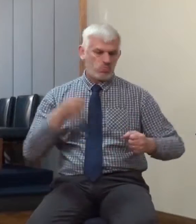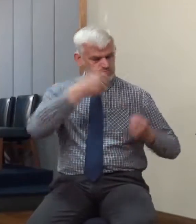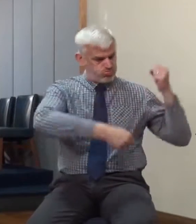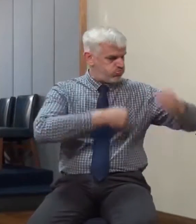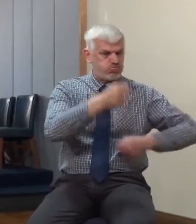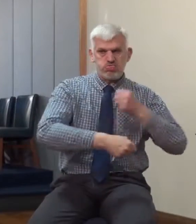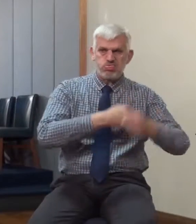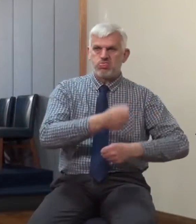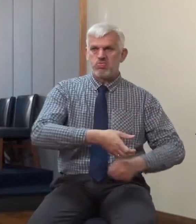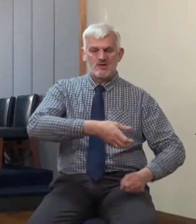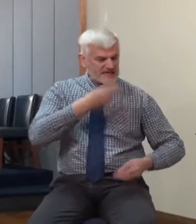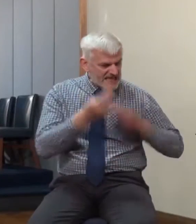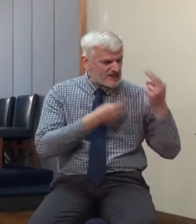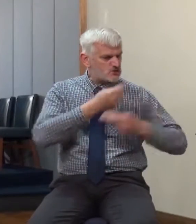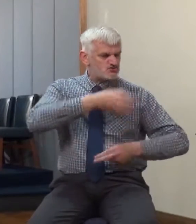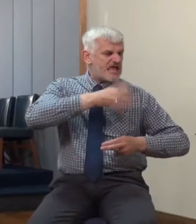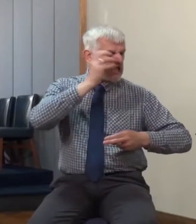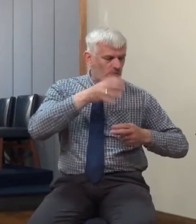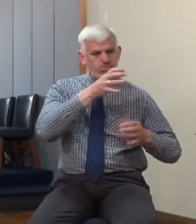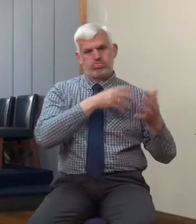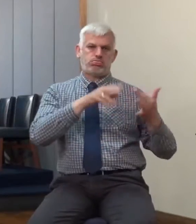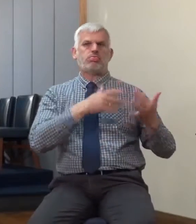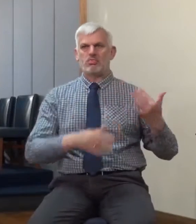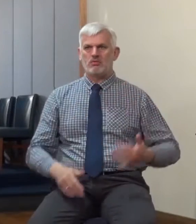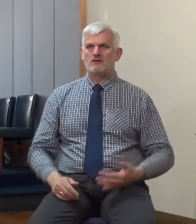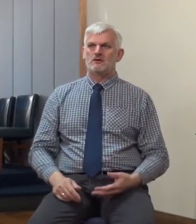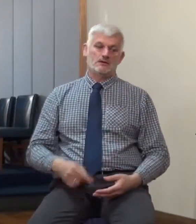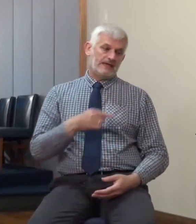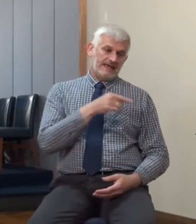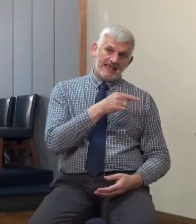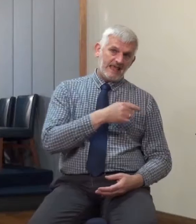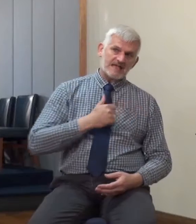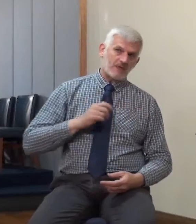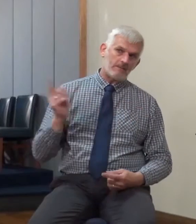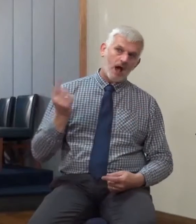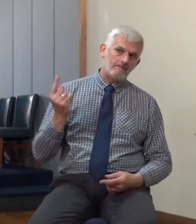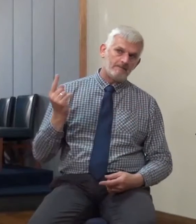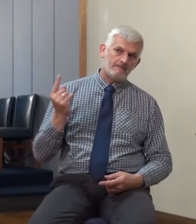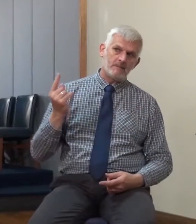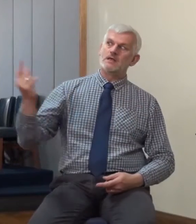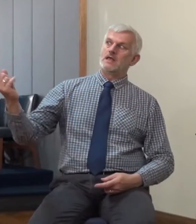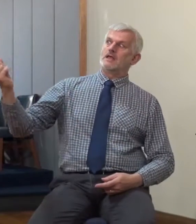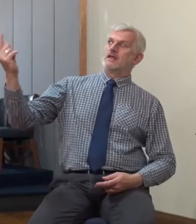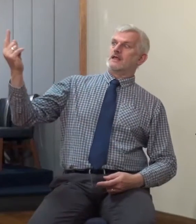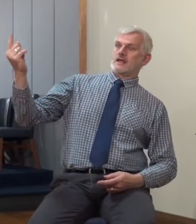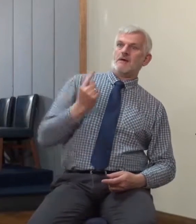the Lord of that servant shall come in a day when he looketh not for you, and in an hour that he is not